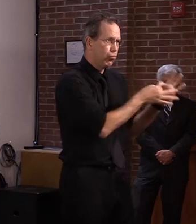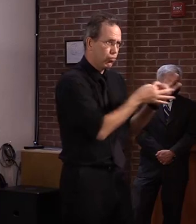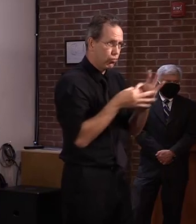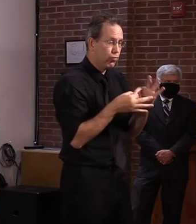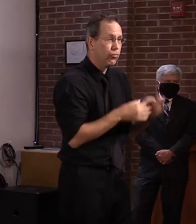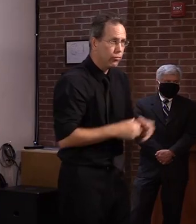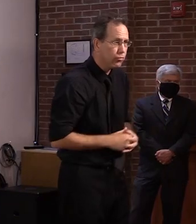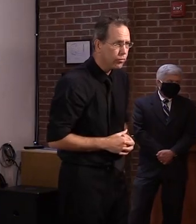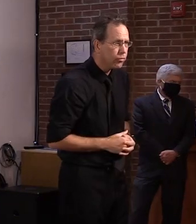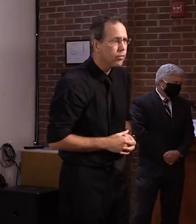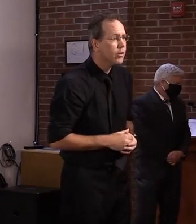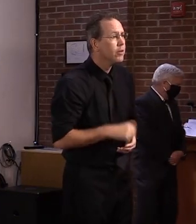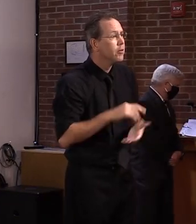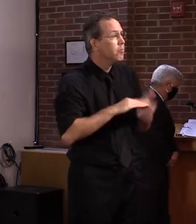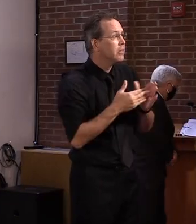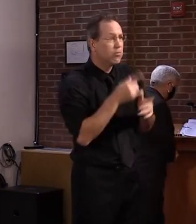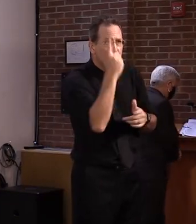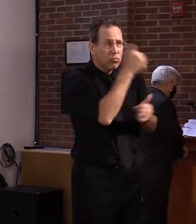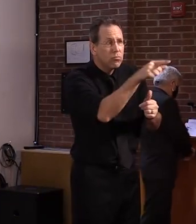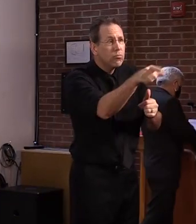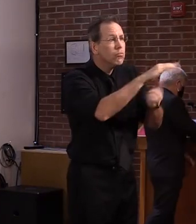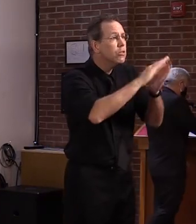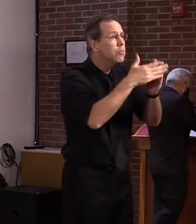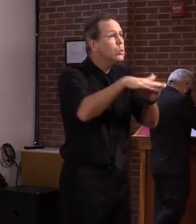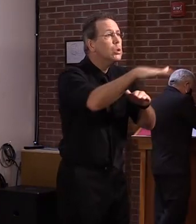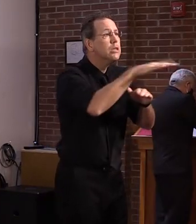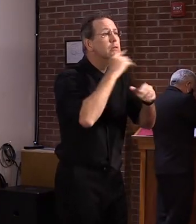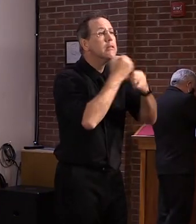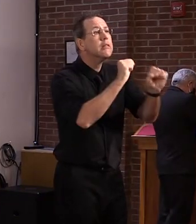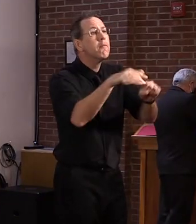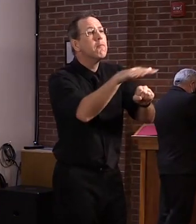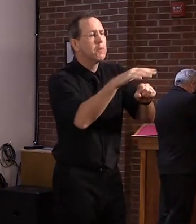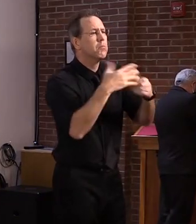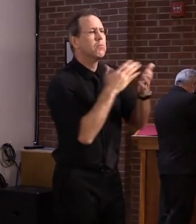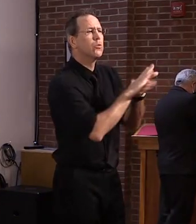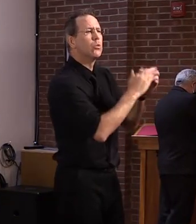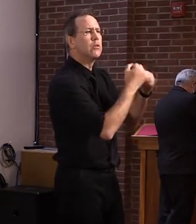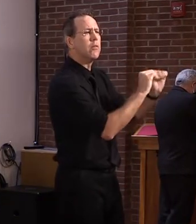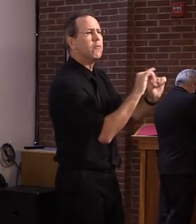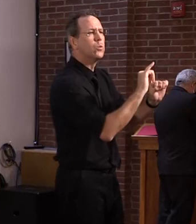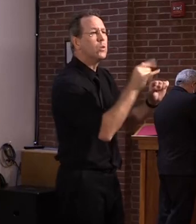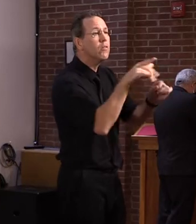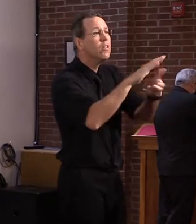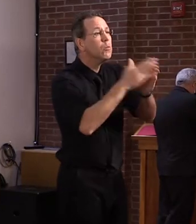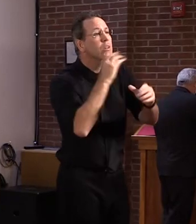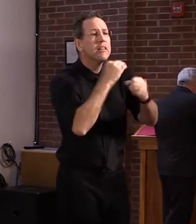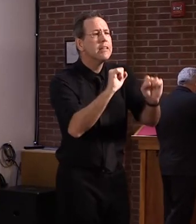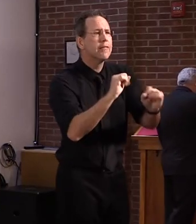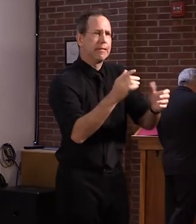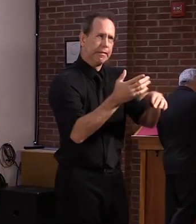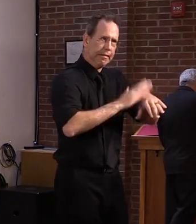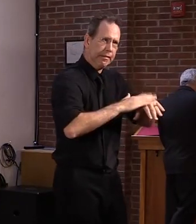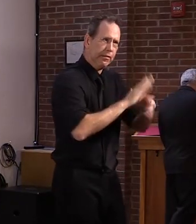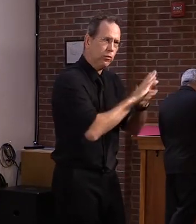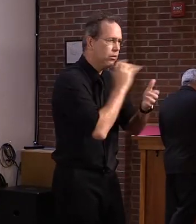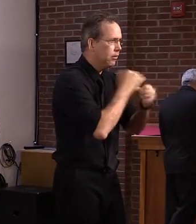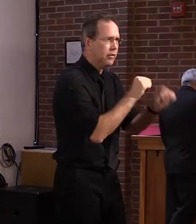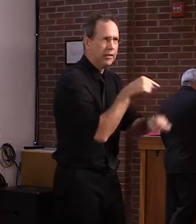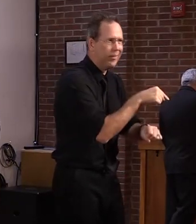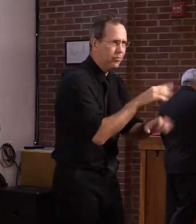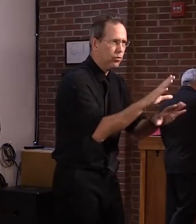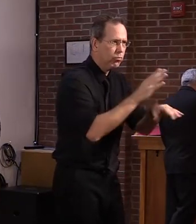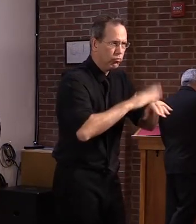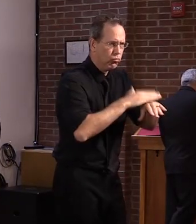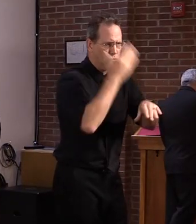of us to keep it that way. Under normal circumstances, most kids and families will be heading back to school this week.